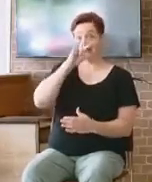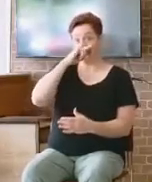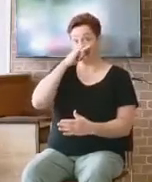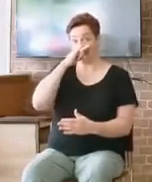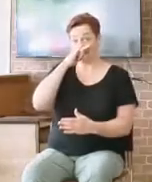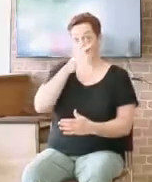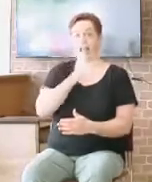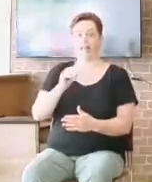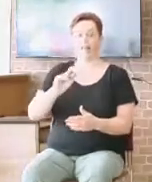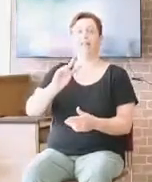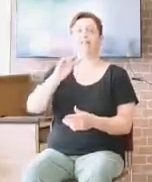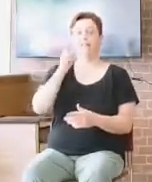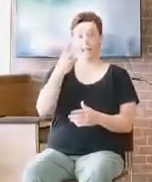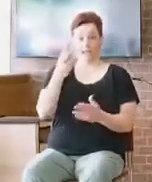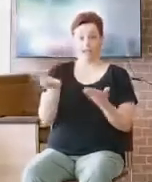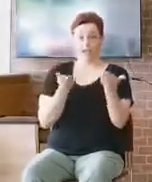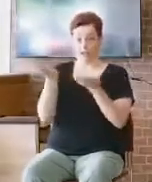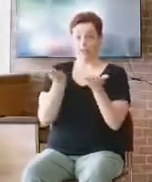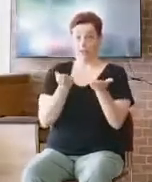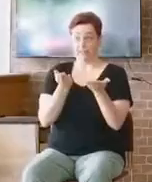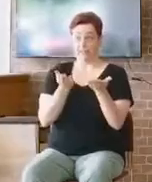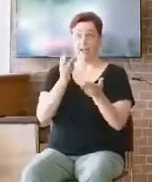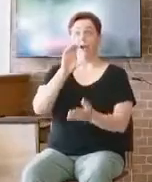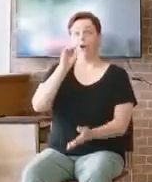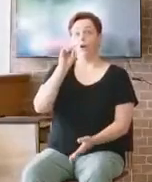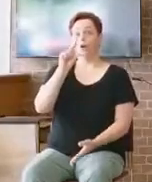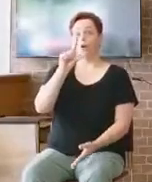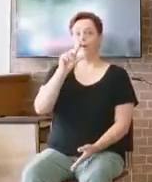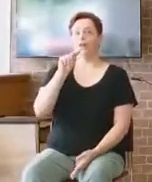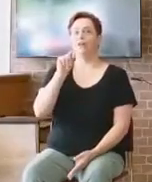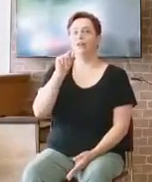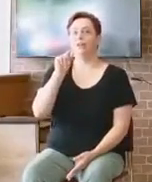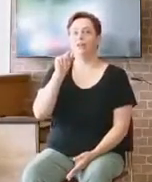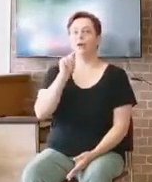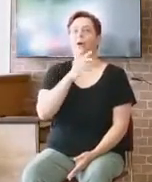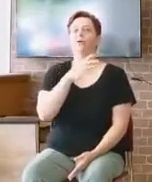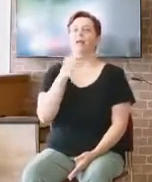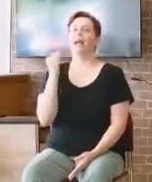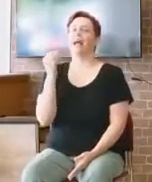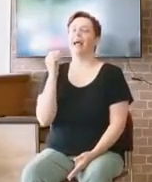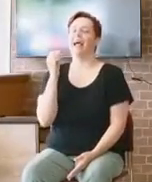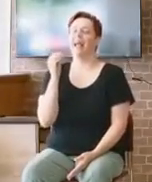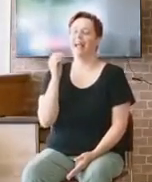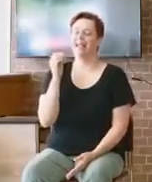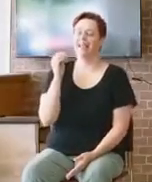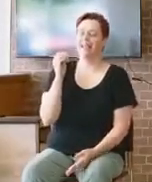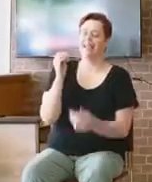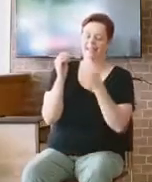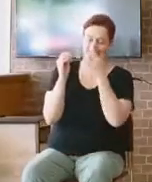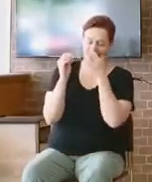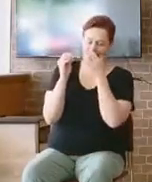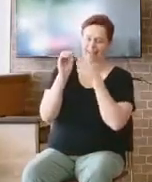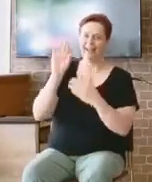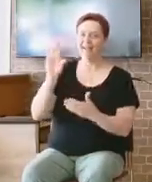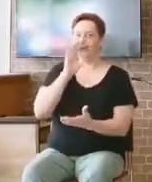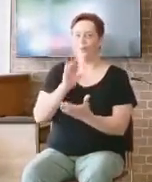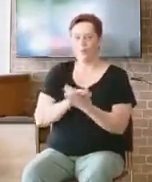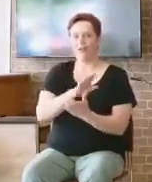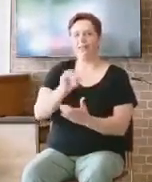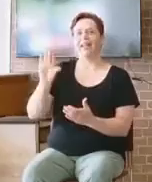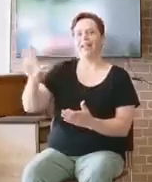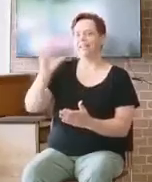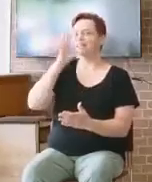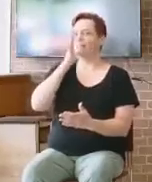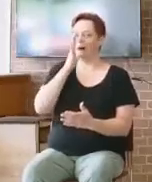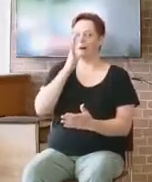Colt and Tirza, his wife and Colt's other wife, AKA his mom, Kelly showed up. And, uh, it was a good day. Sorry.